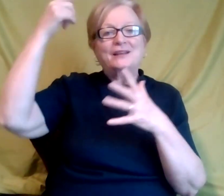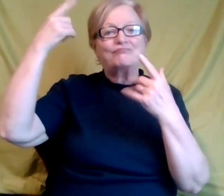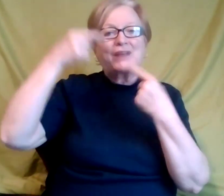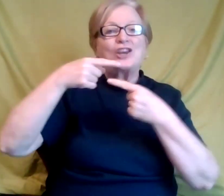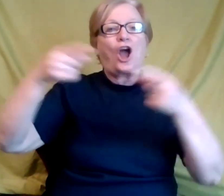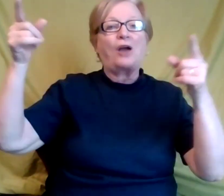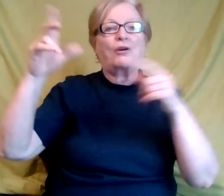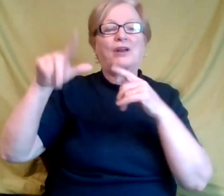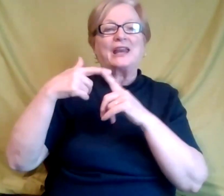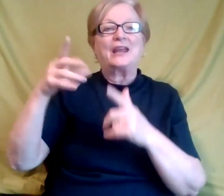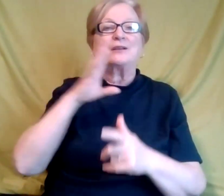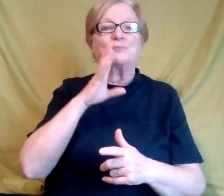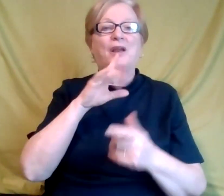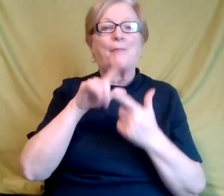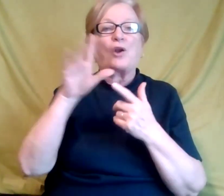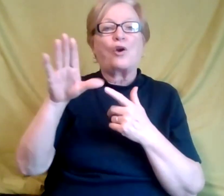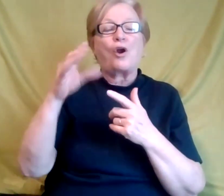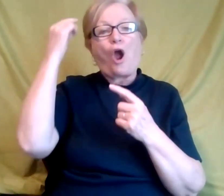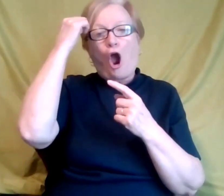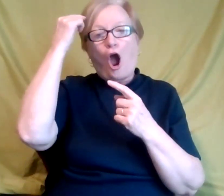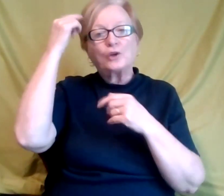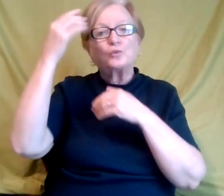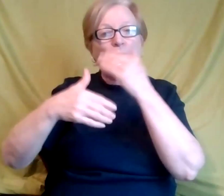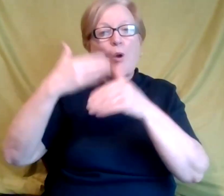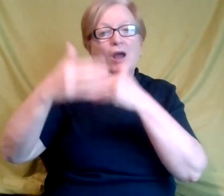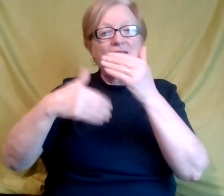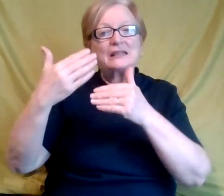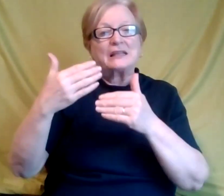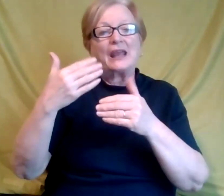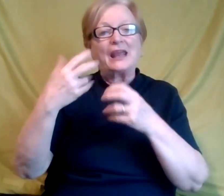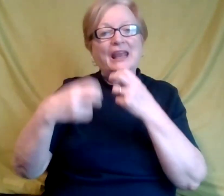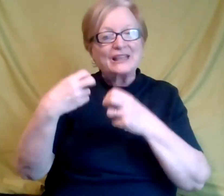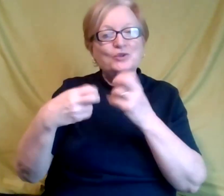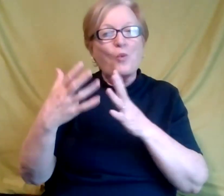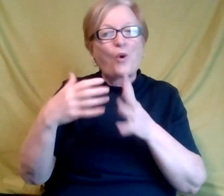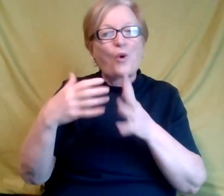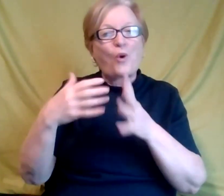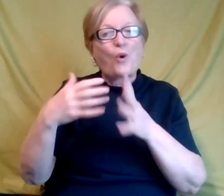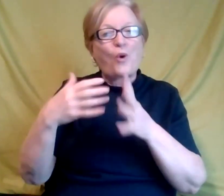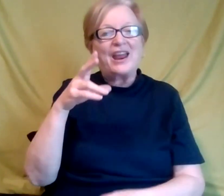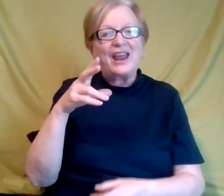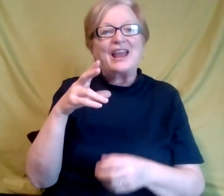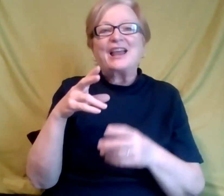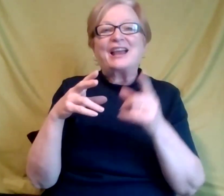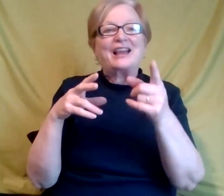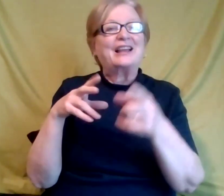auditory processing disorder. Yeah. So there's so many people.